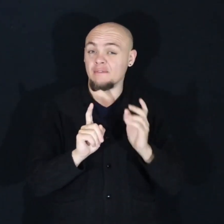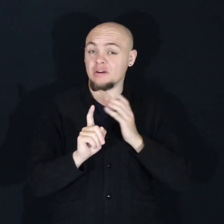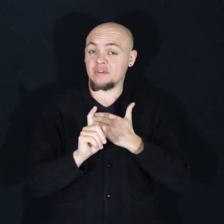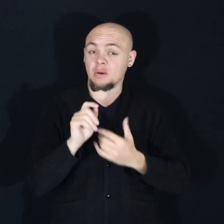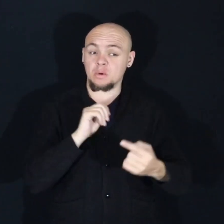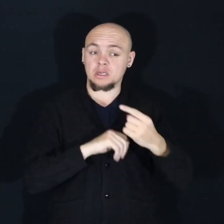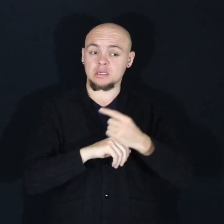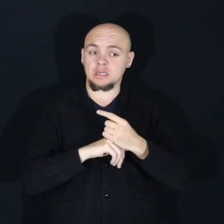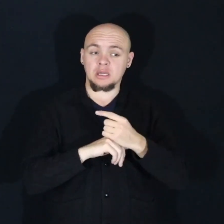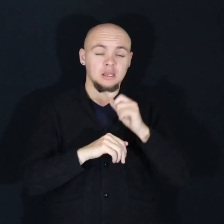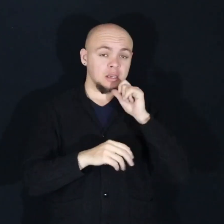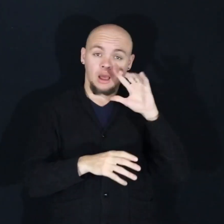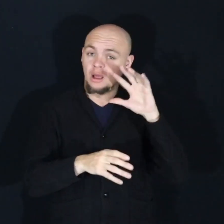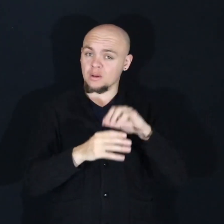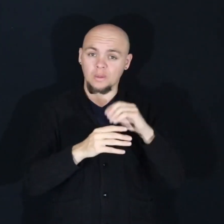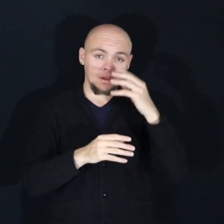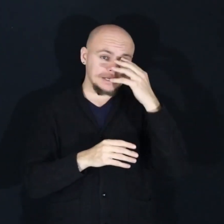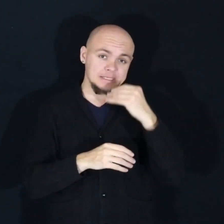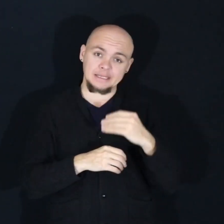sleep.